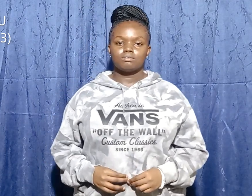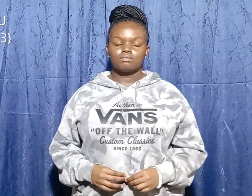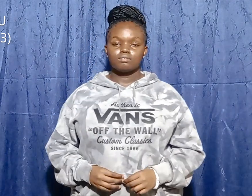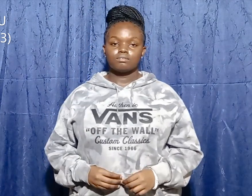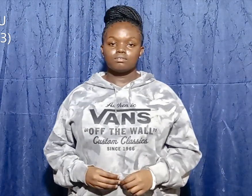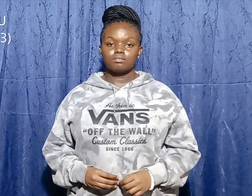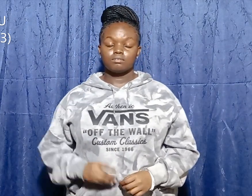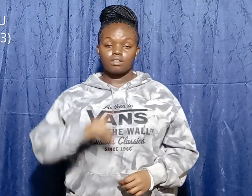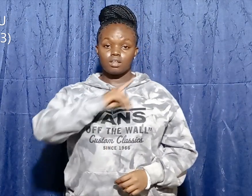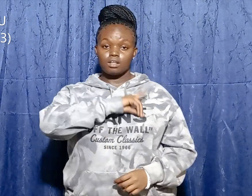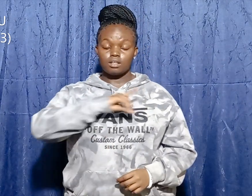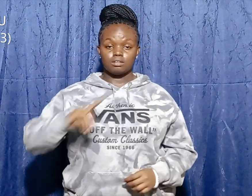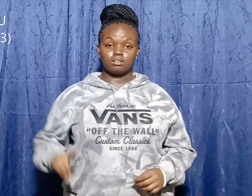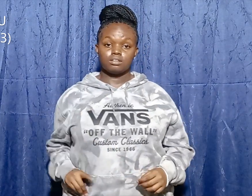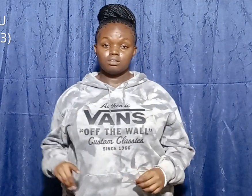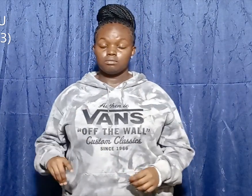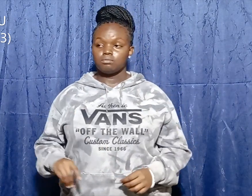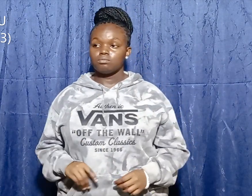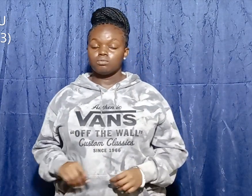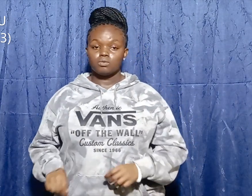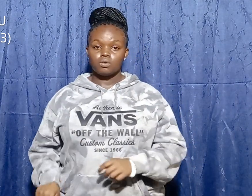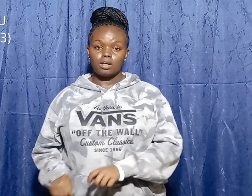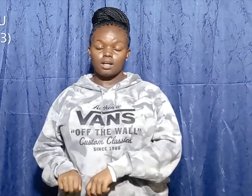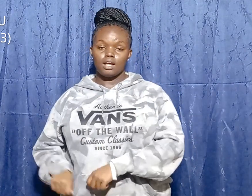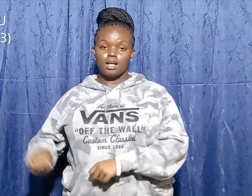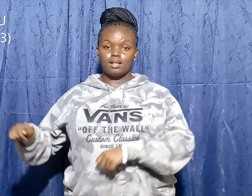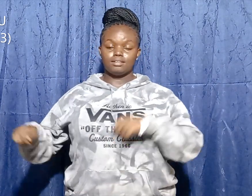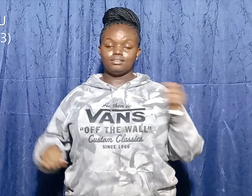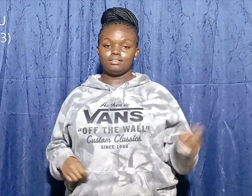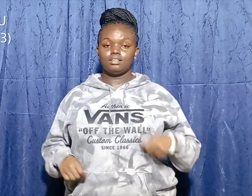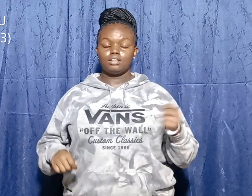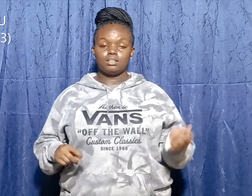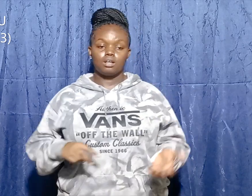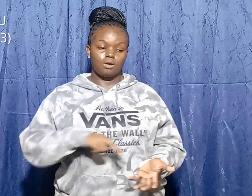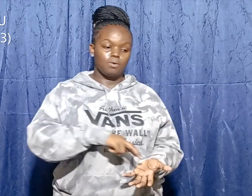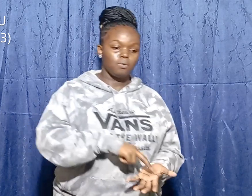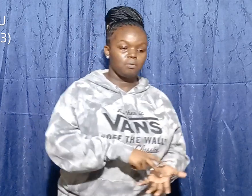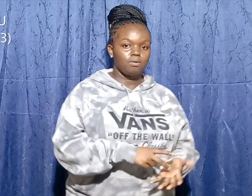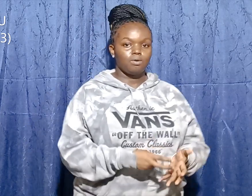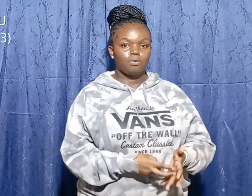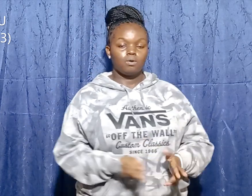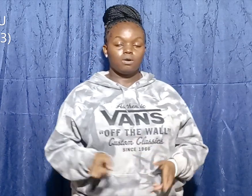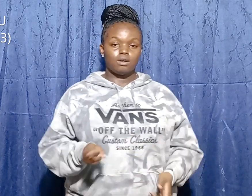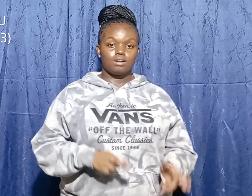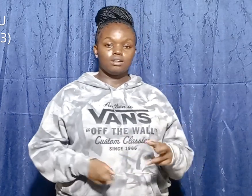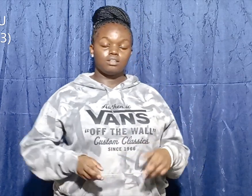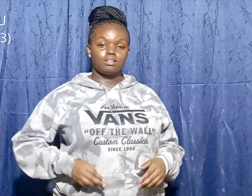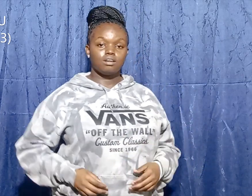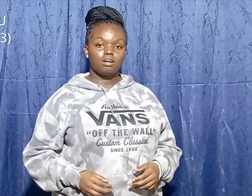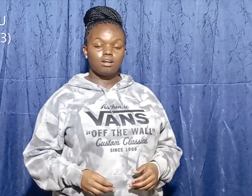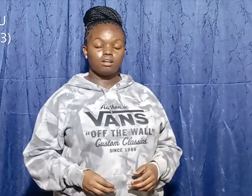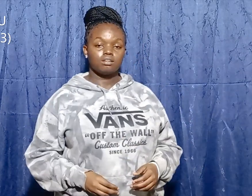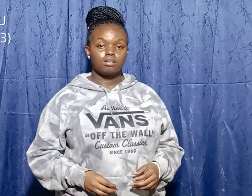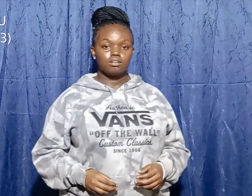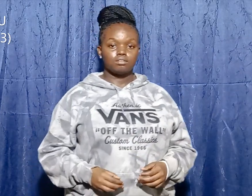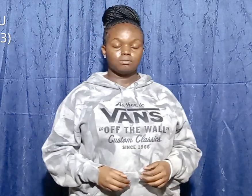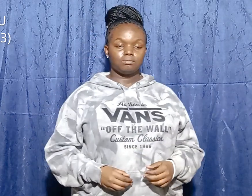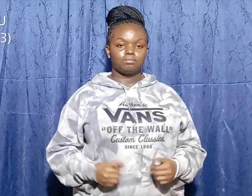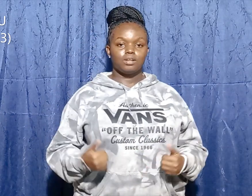David took a sleeve and walked towards a river and took five stones, kept them in the bag